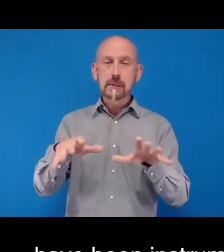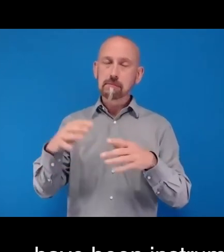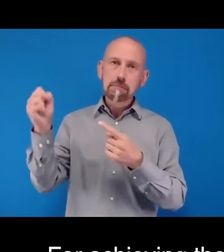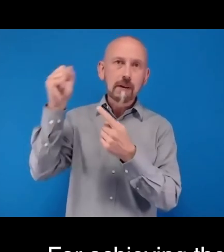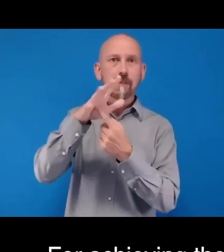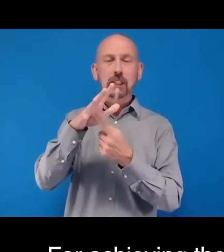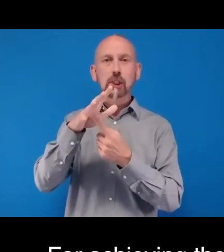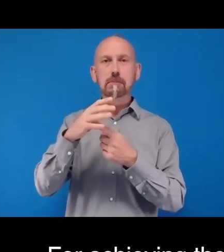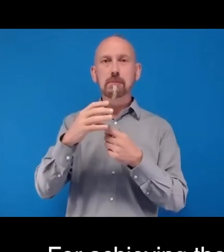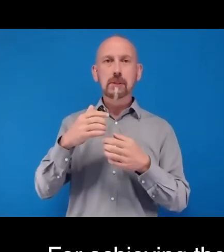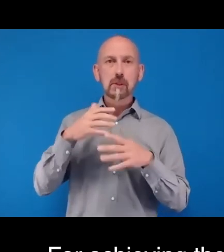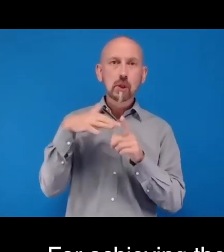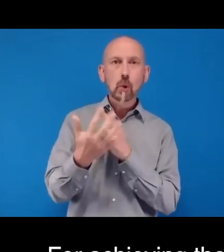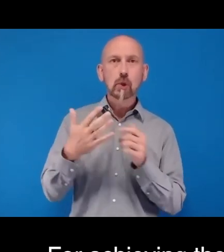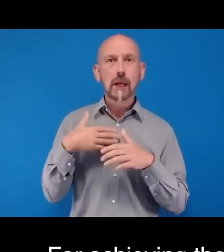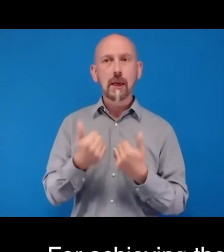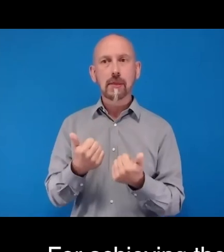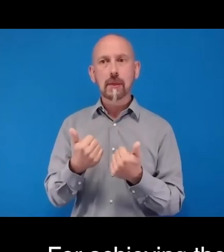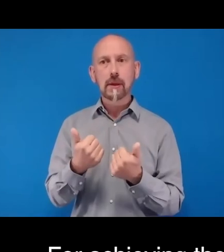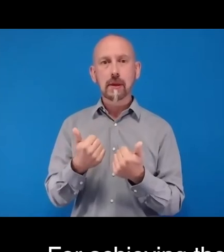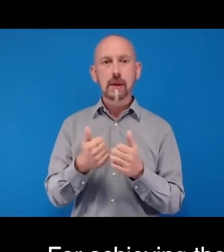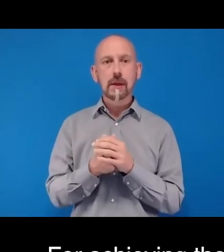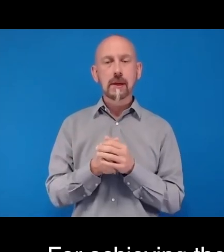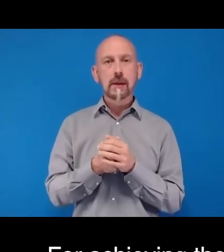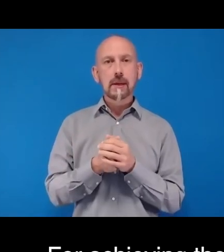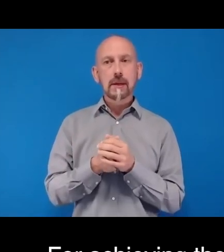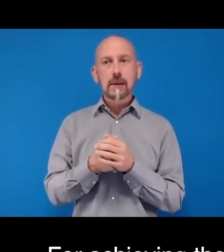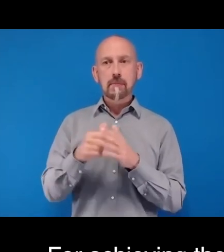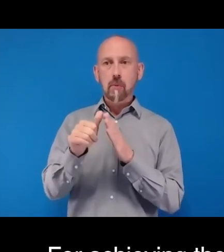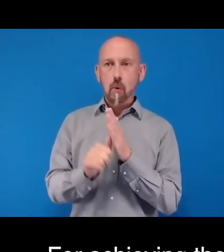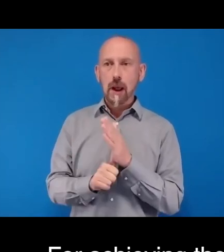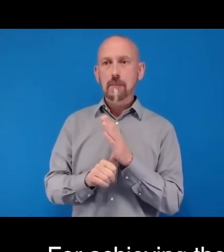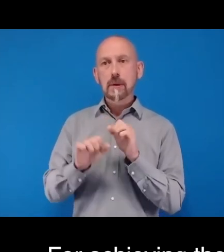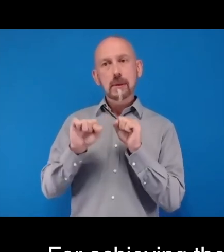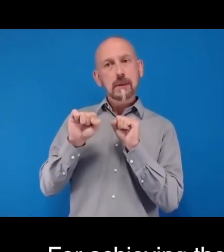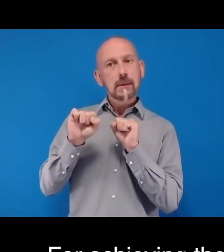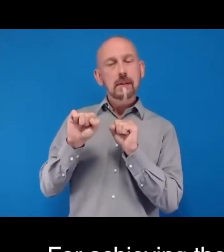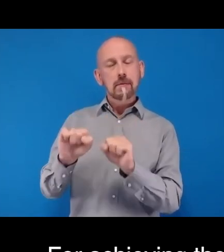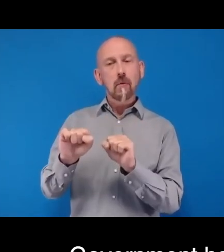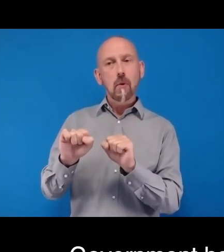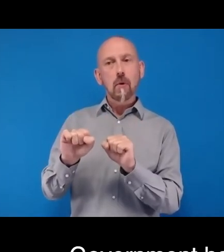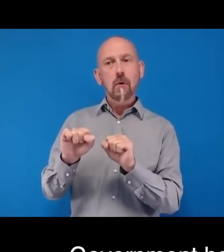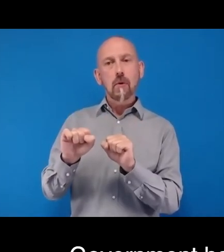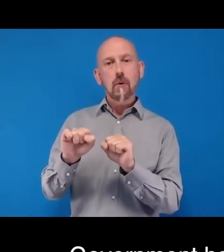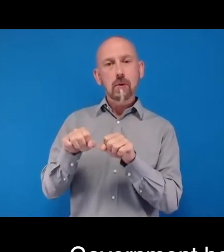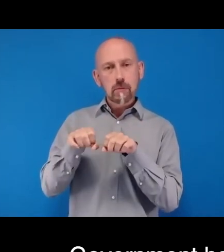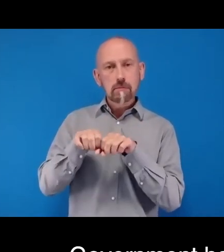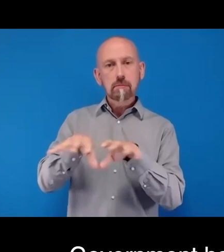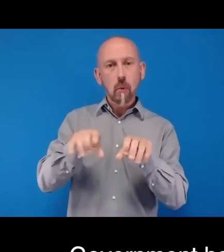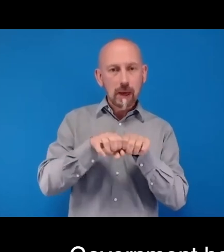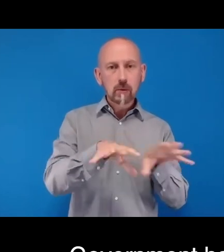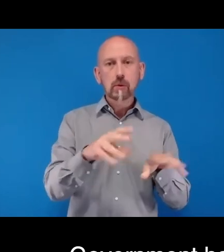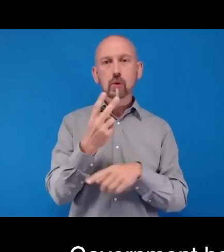initiative called Sehat Surulat program, which is currently being rolled out in two provinces of Pakistan.